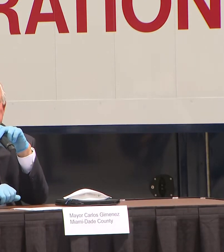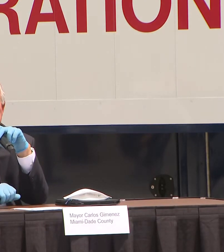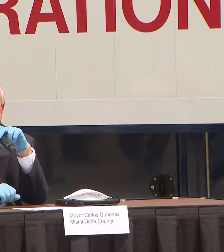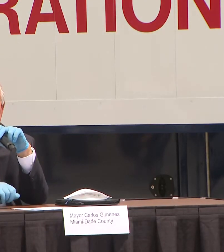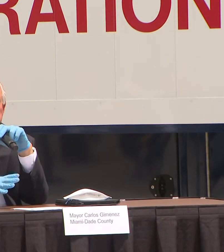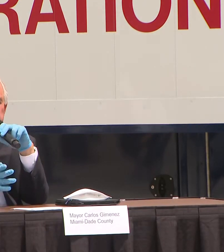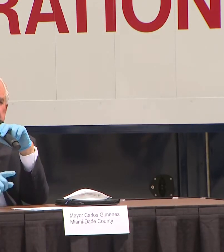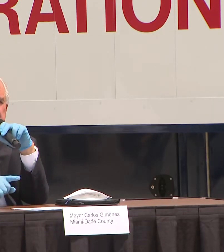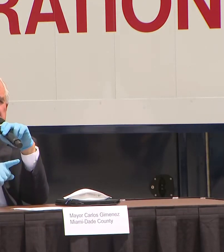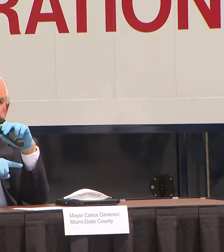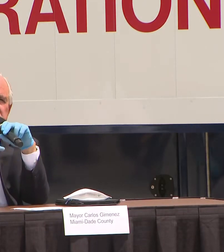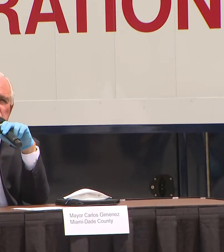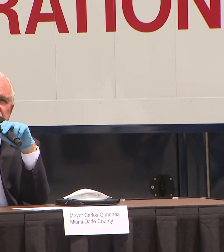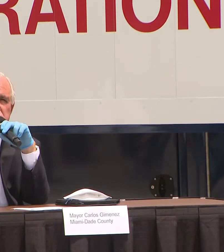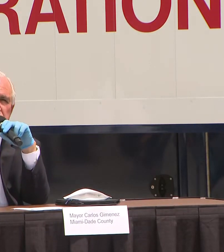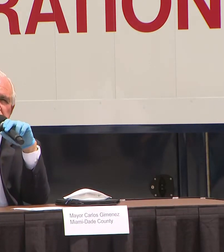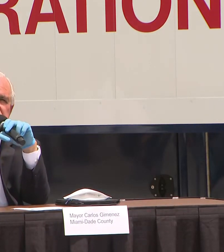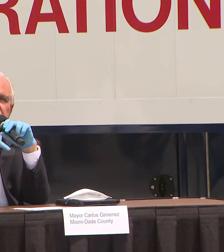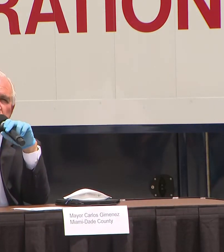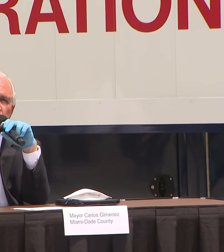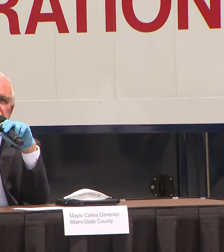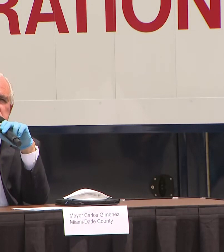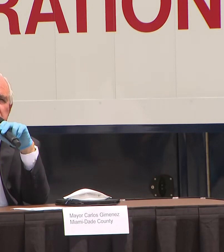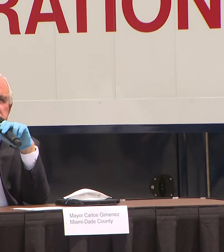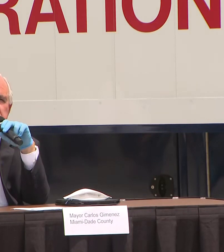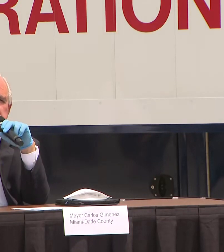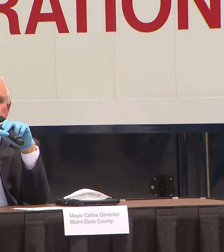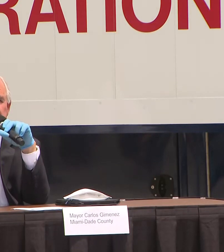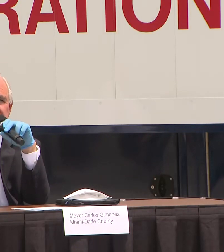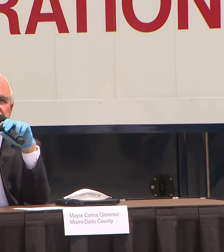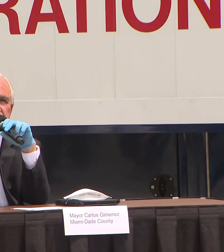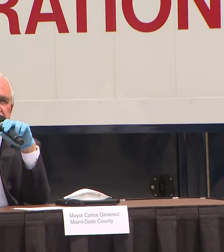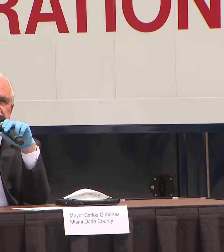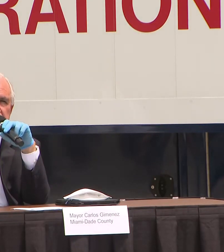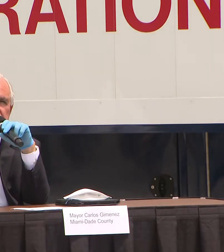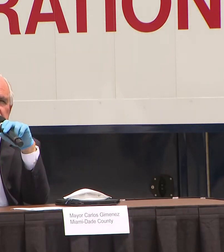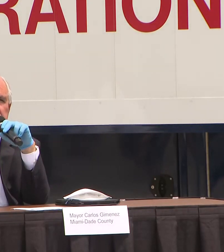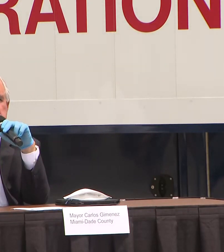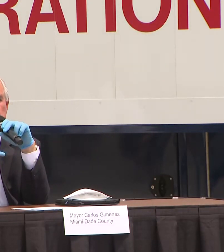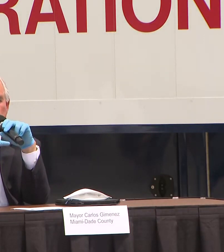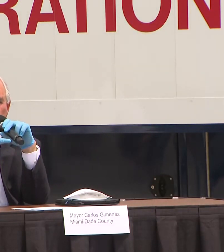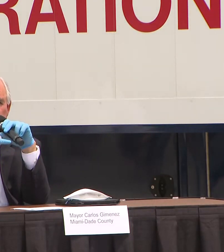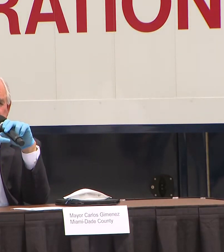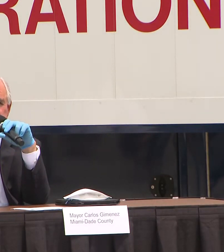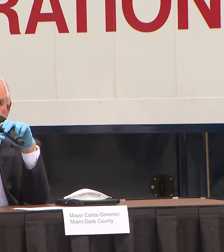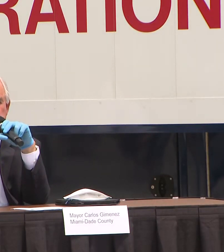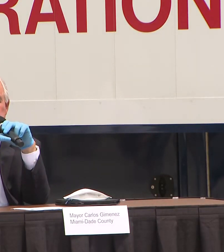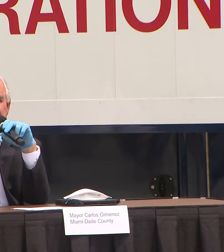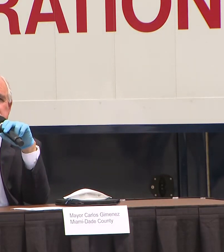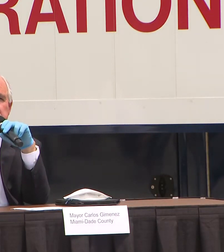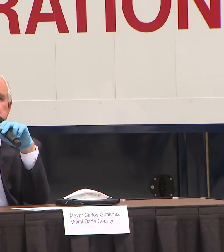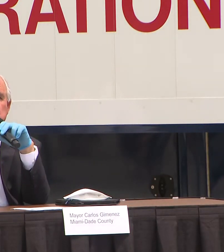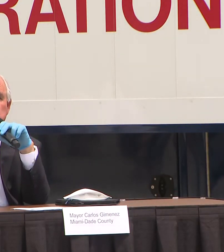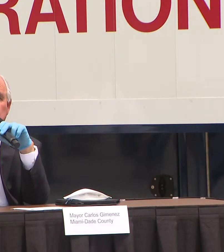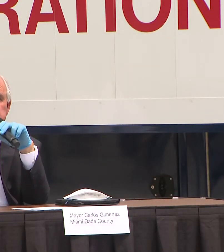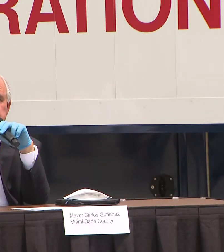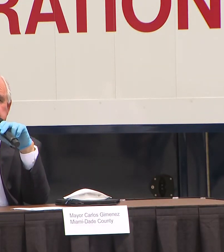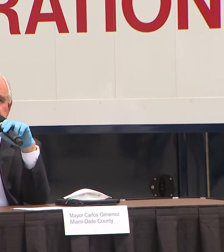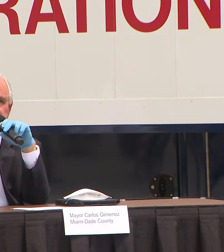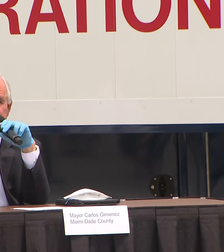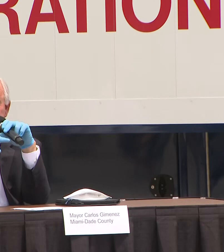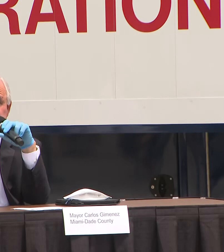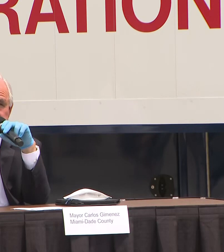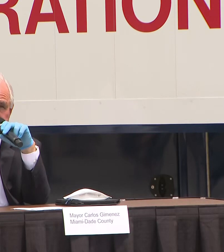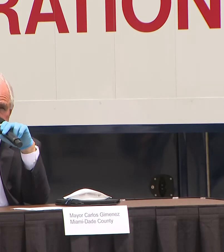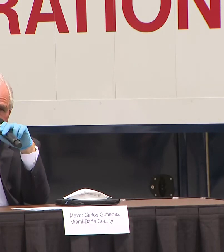tabs on that, is that this is not exponential. This is not growing exponentially. It's growing linearly. And so unless there is some exponential growth